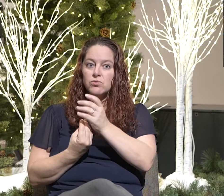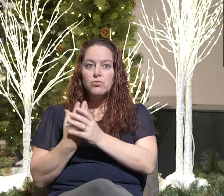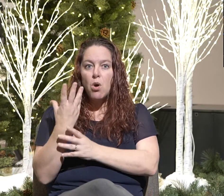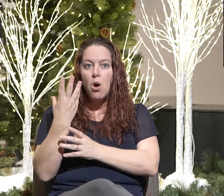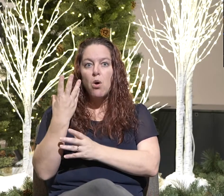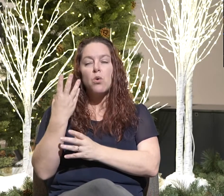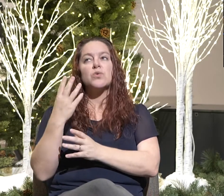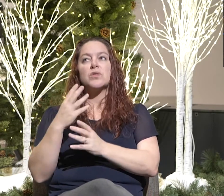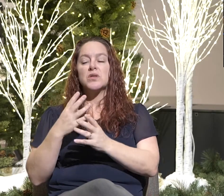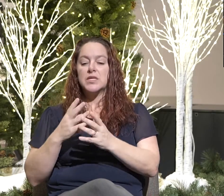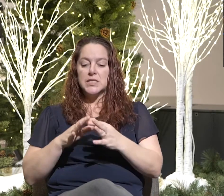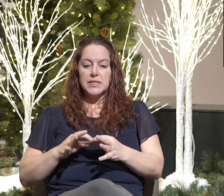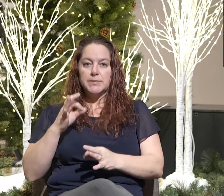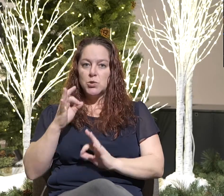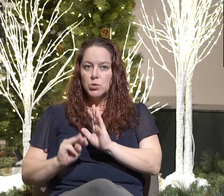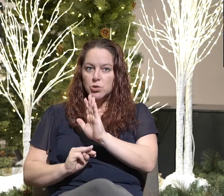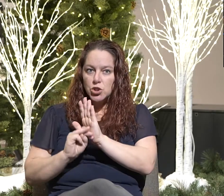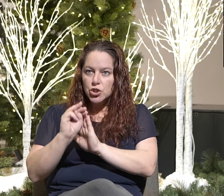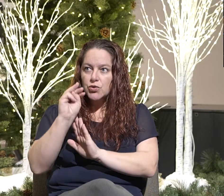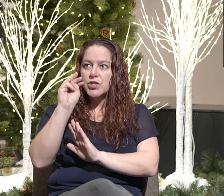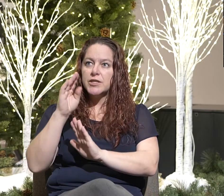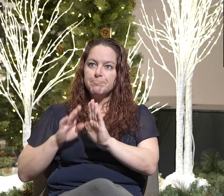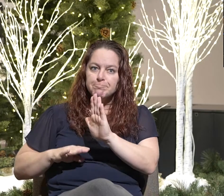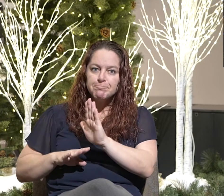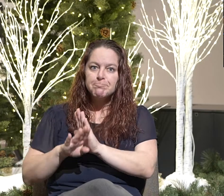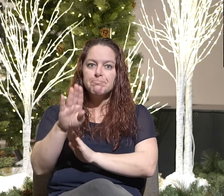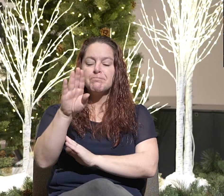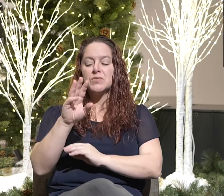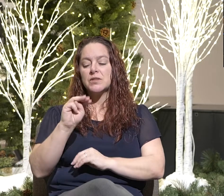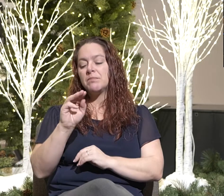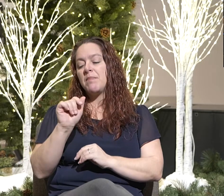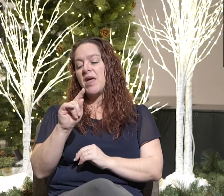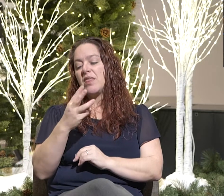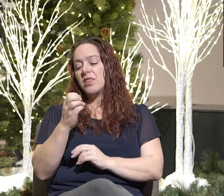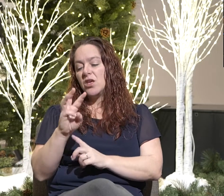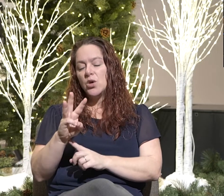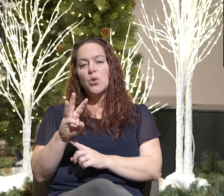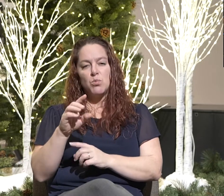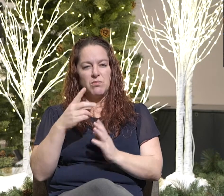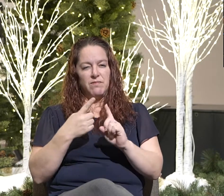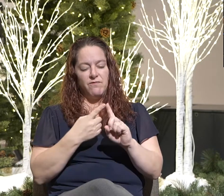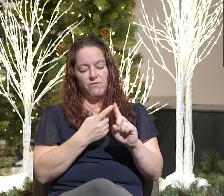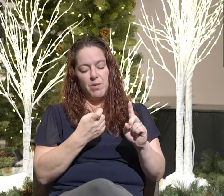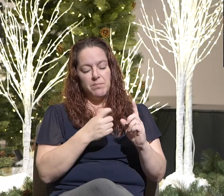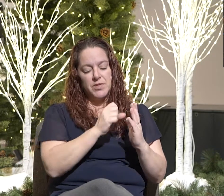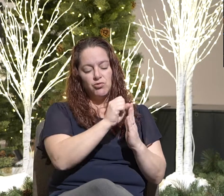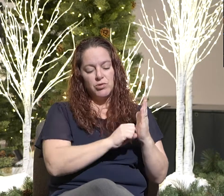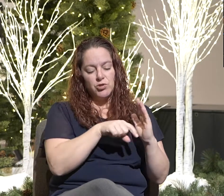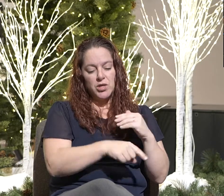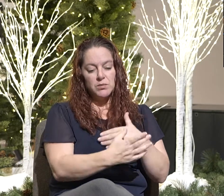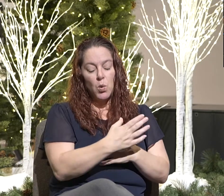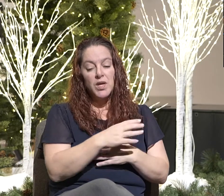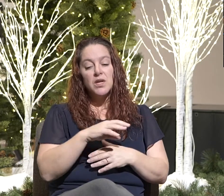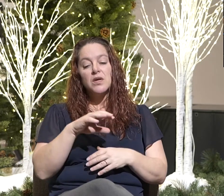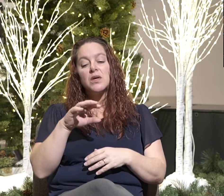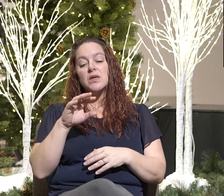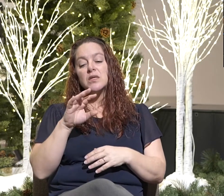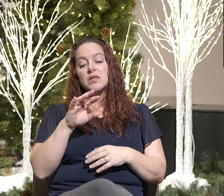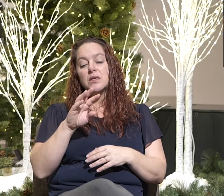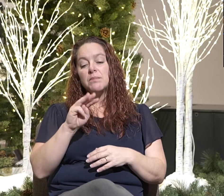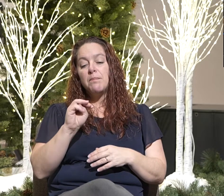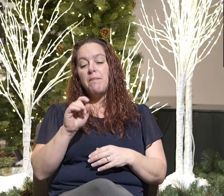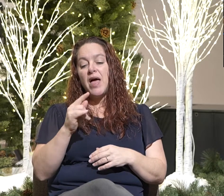spiritual maturity. Matthew, from our reading this morning, one verse, Matthew 7,